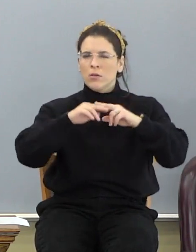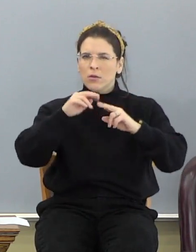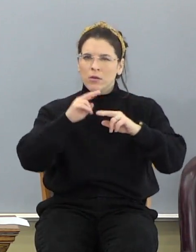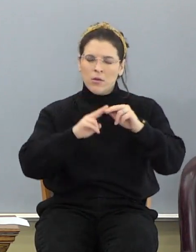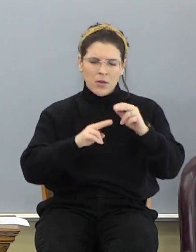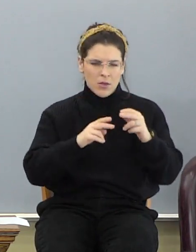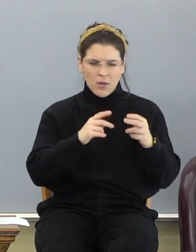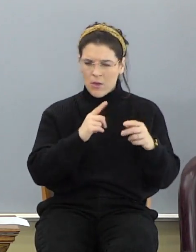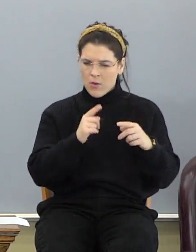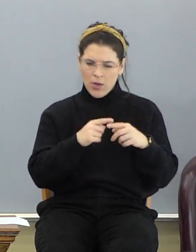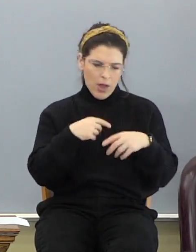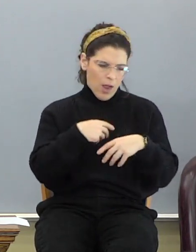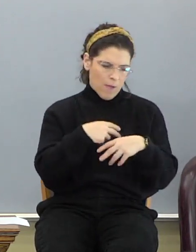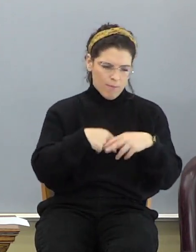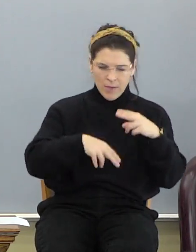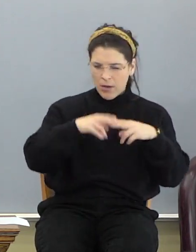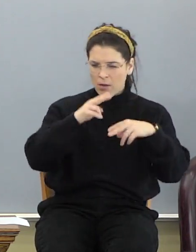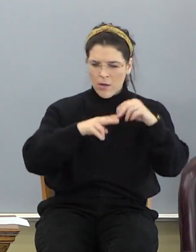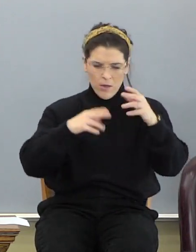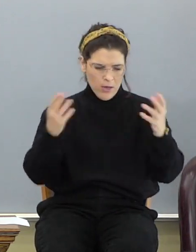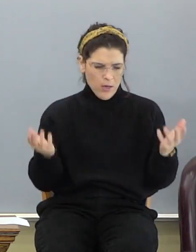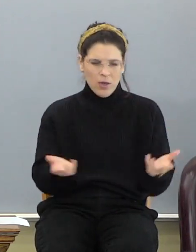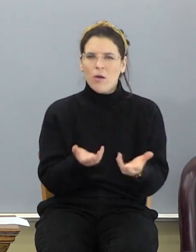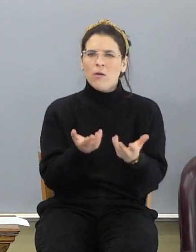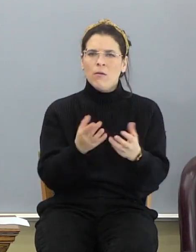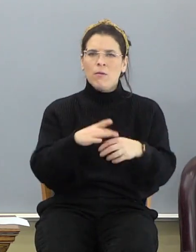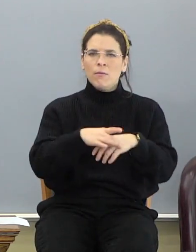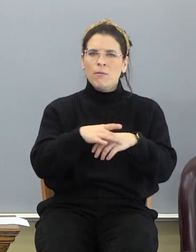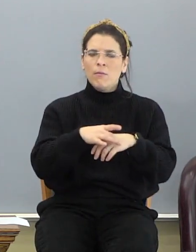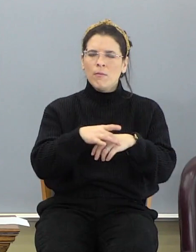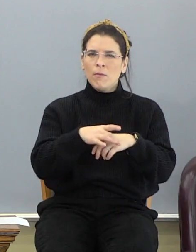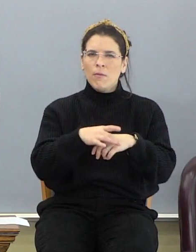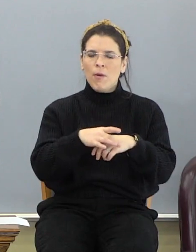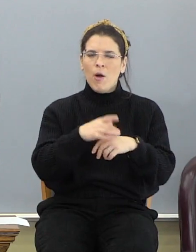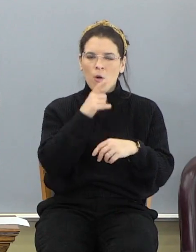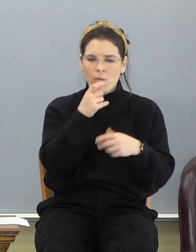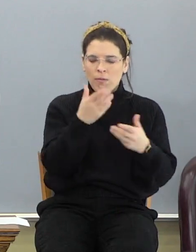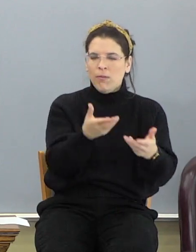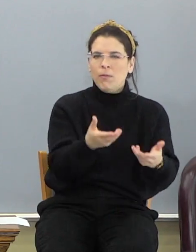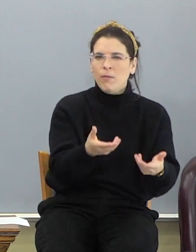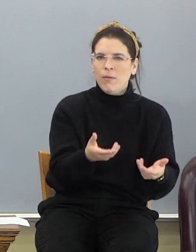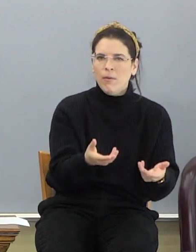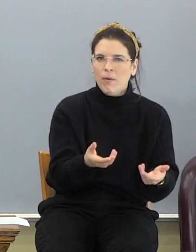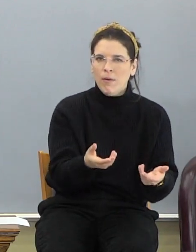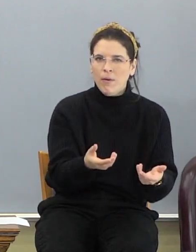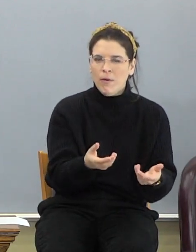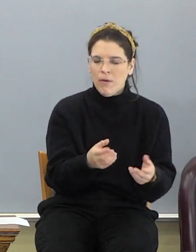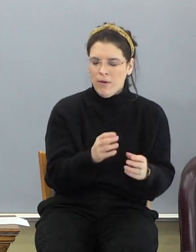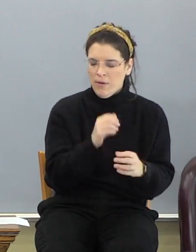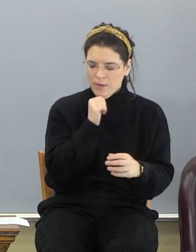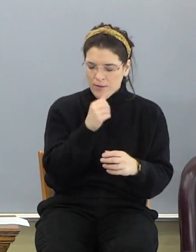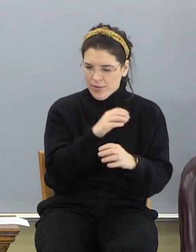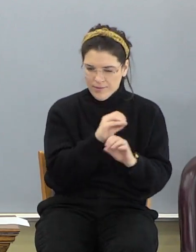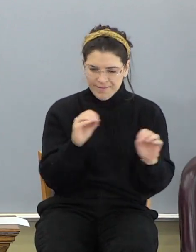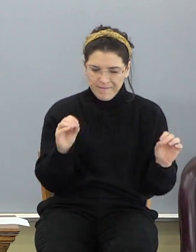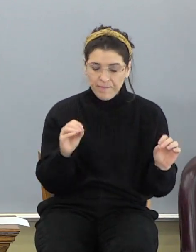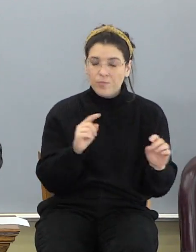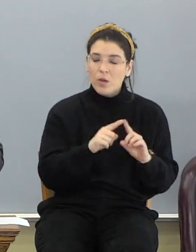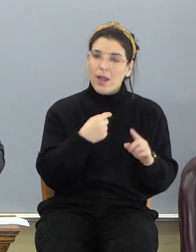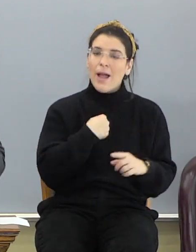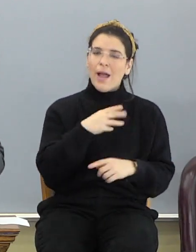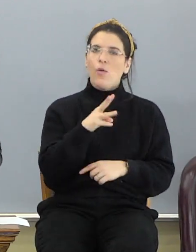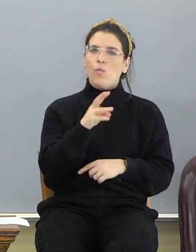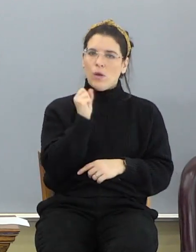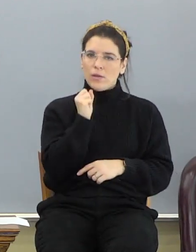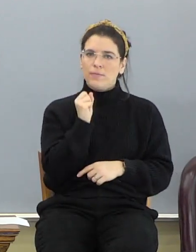And he says, when I constructed the planet, who was there? Nobody. But I was.